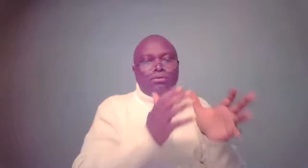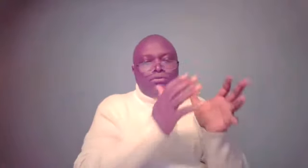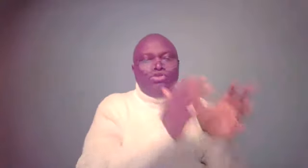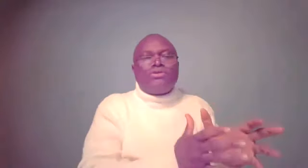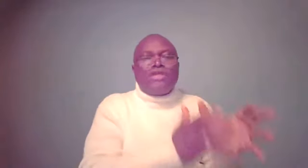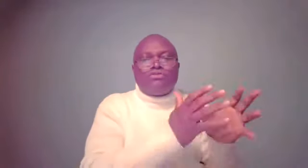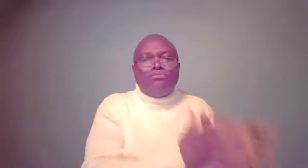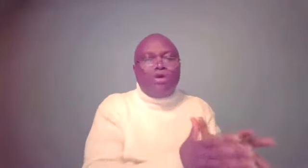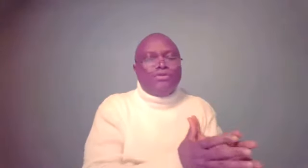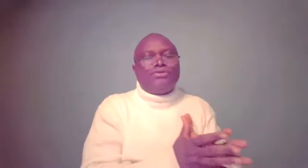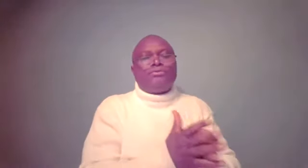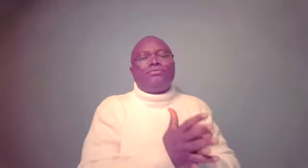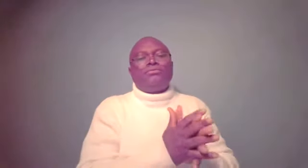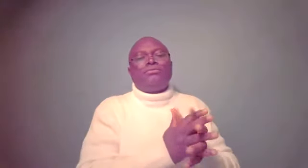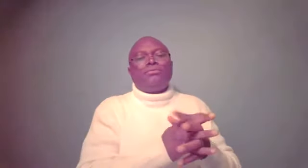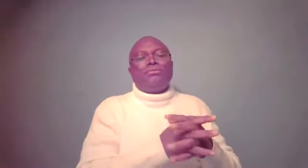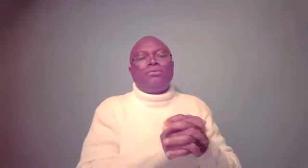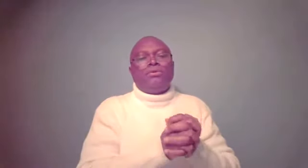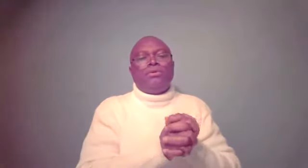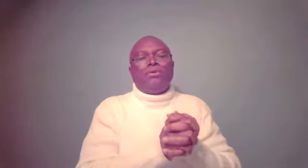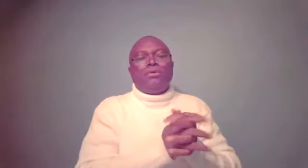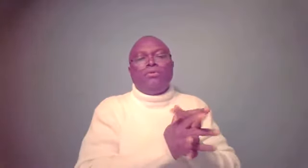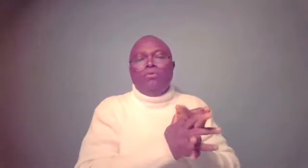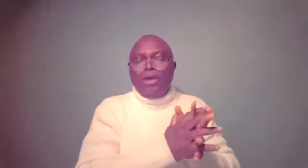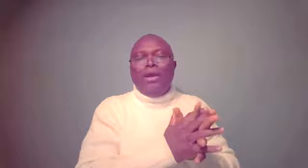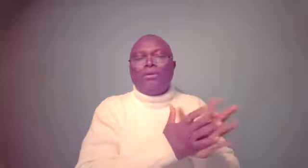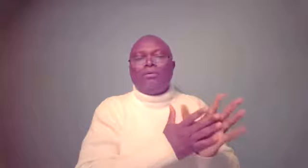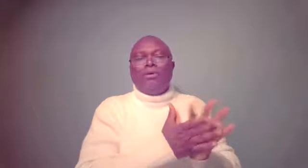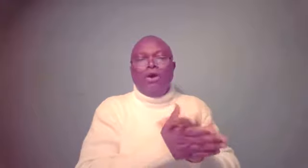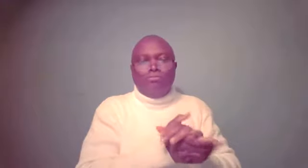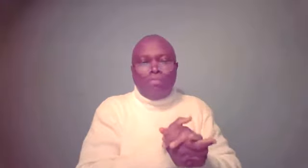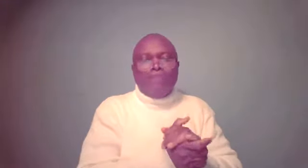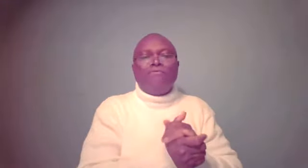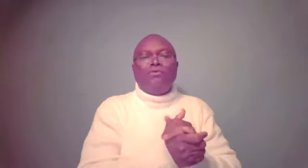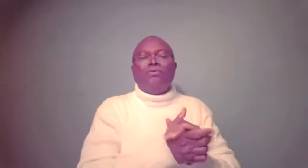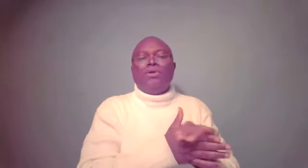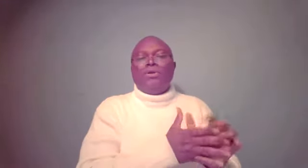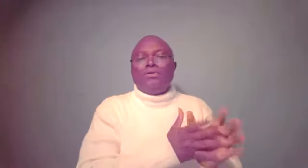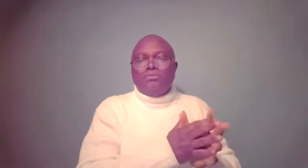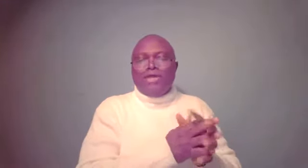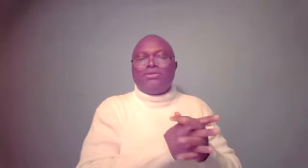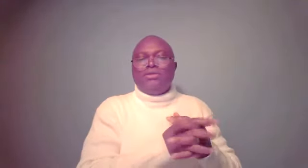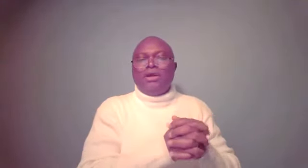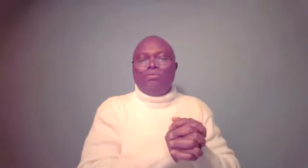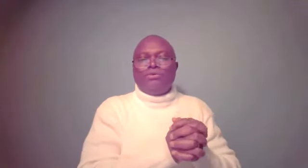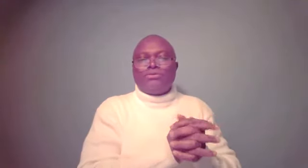Joseph's brothers were unmindful destiny helpers.